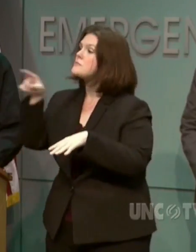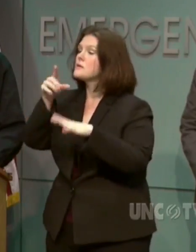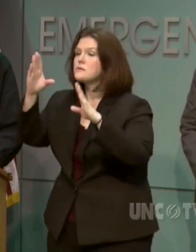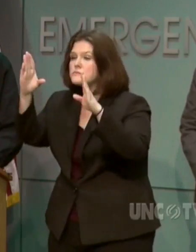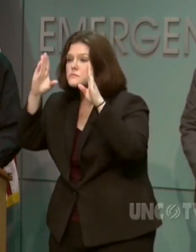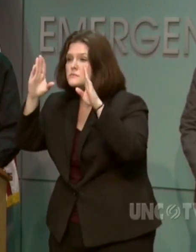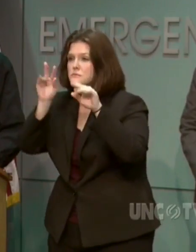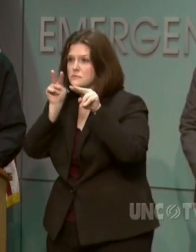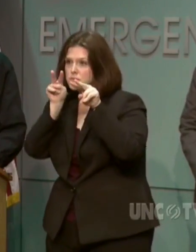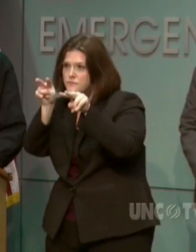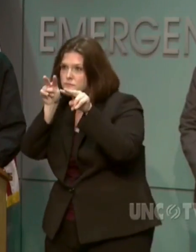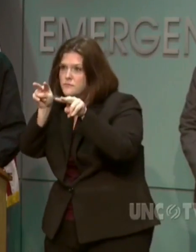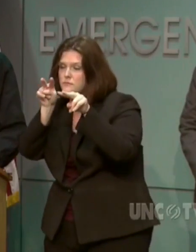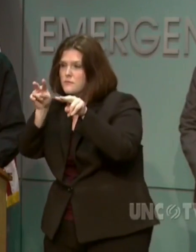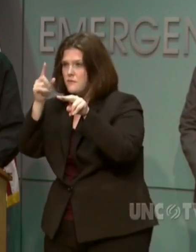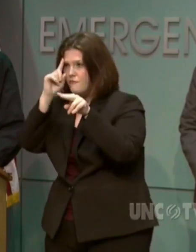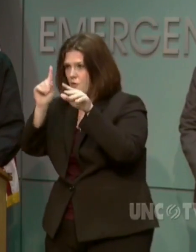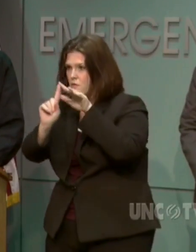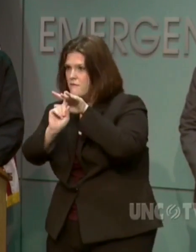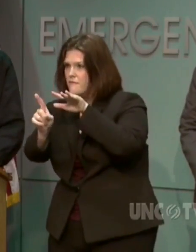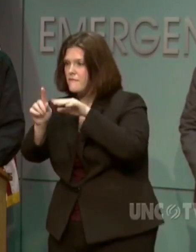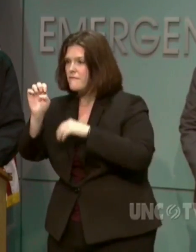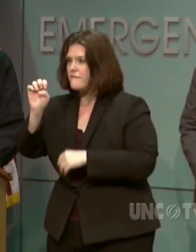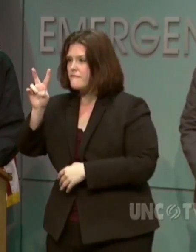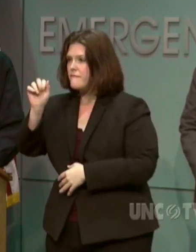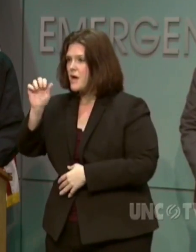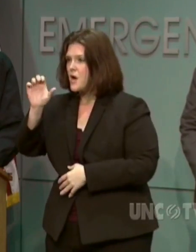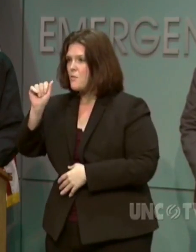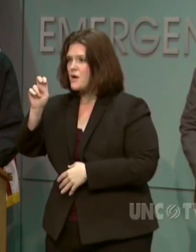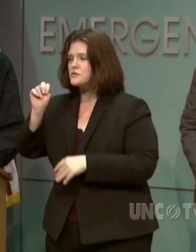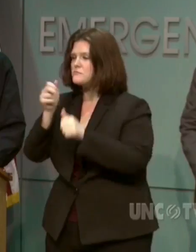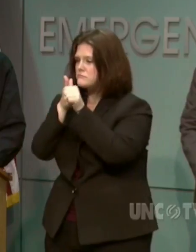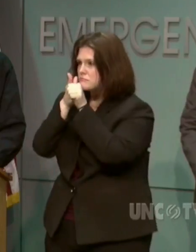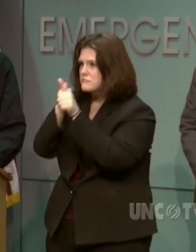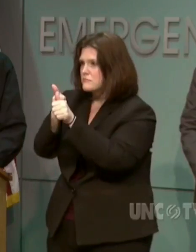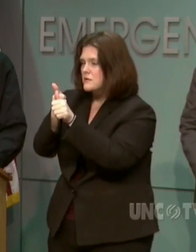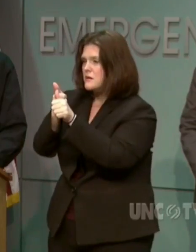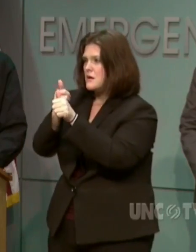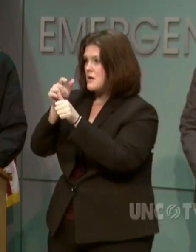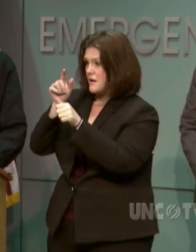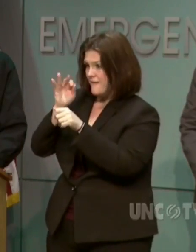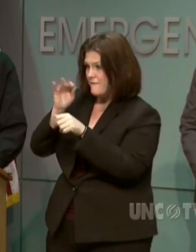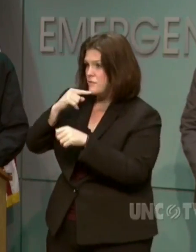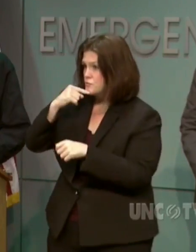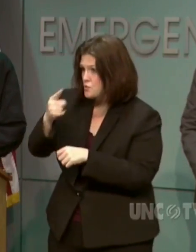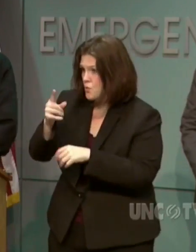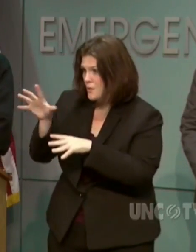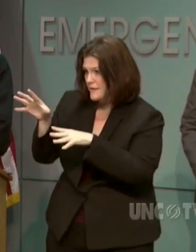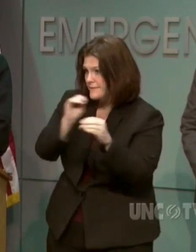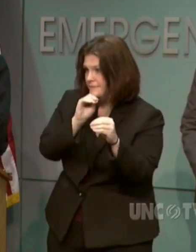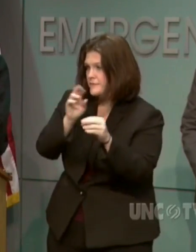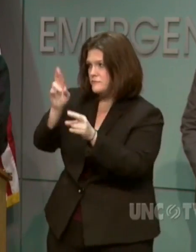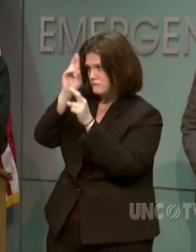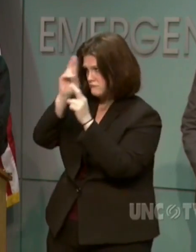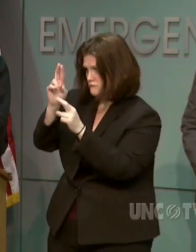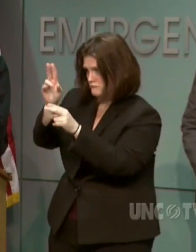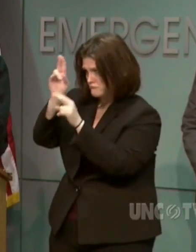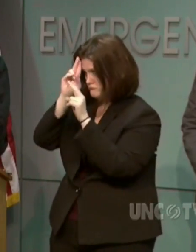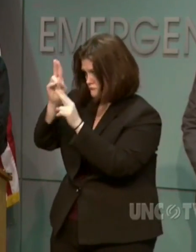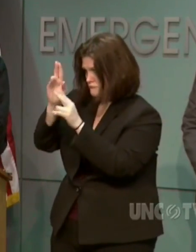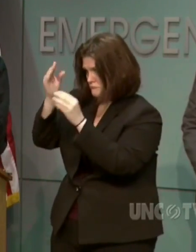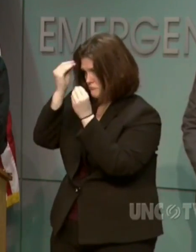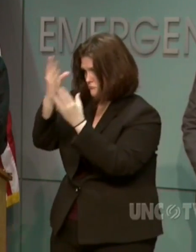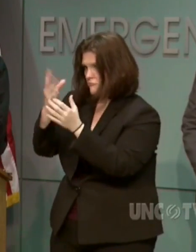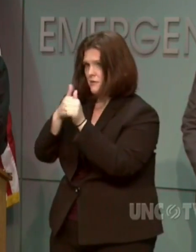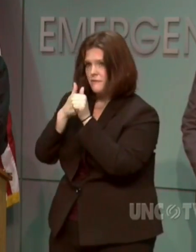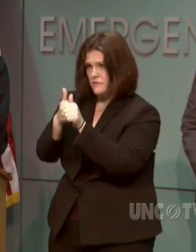notices around these rivers and leave if you are told to. Otherwise, stay indoors